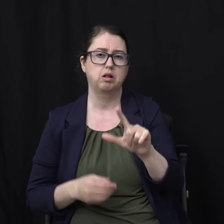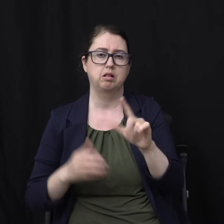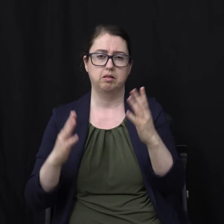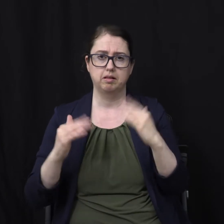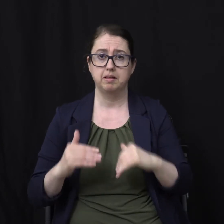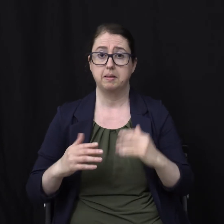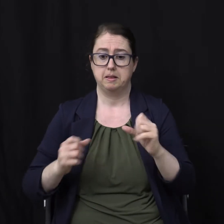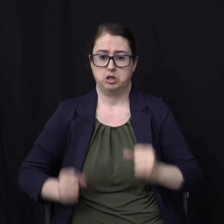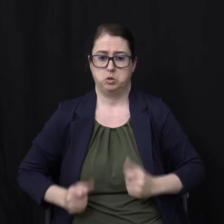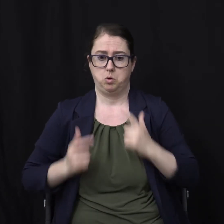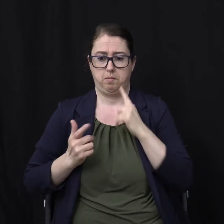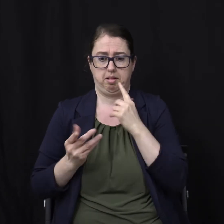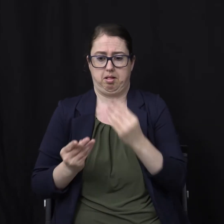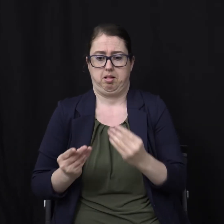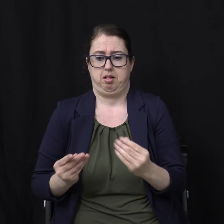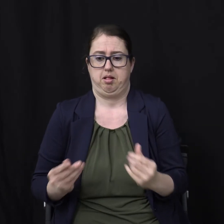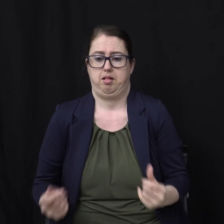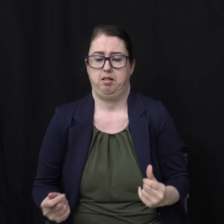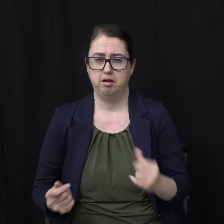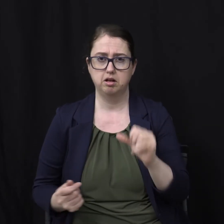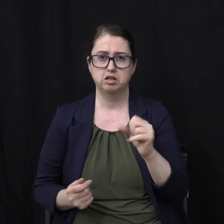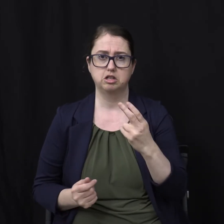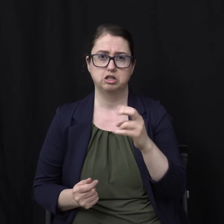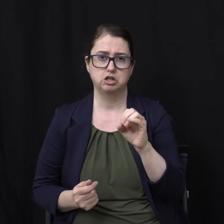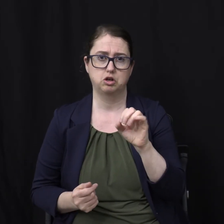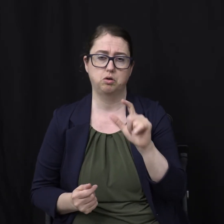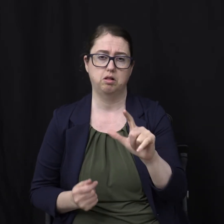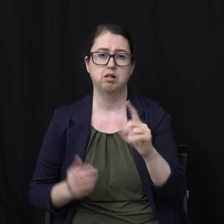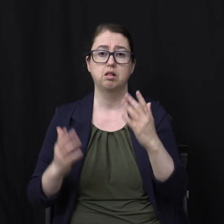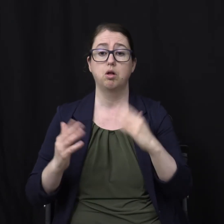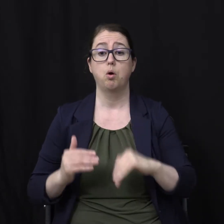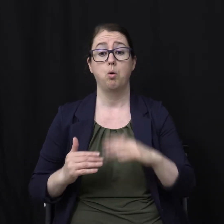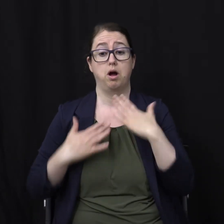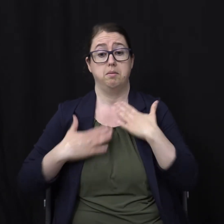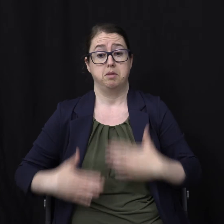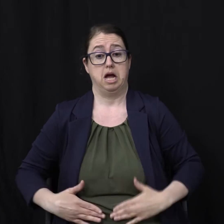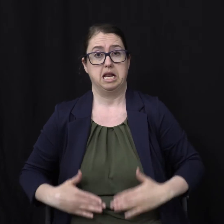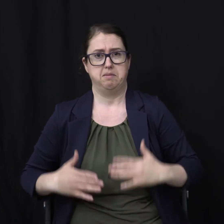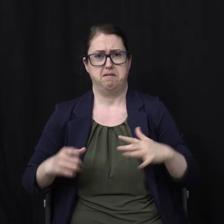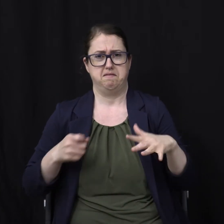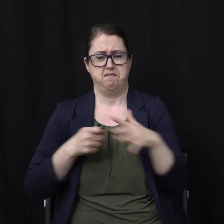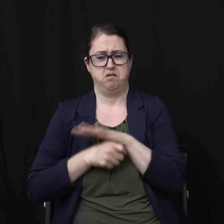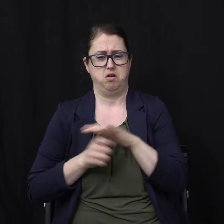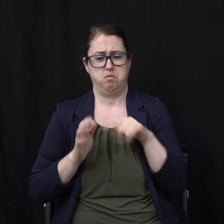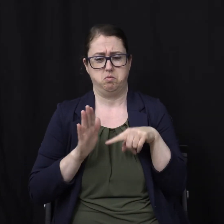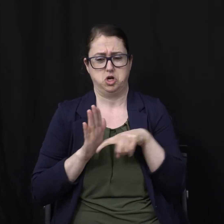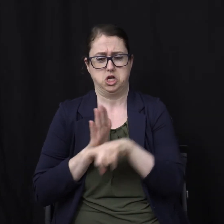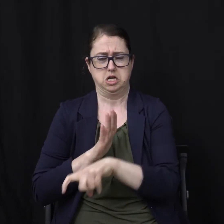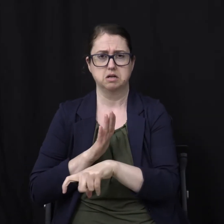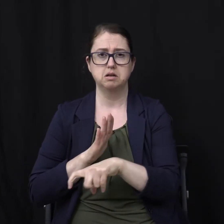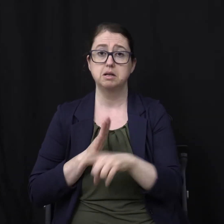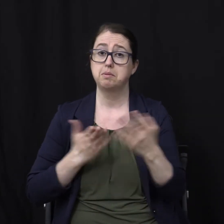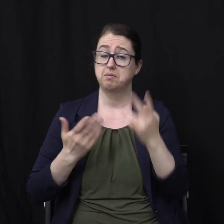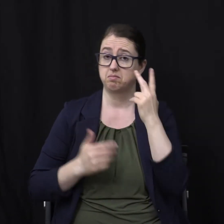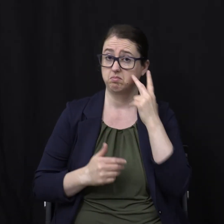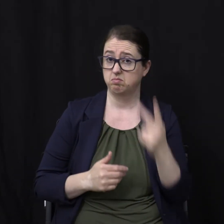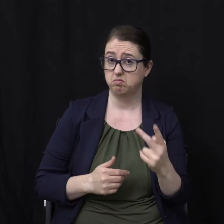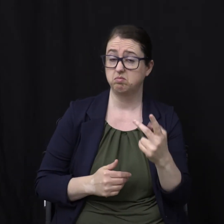are laid down And covered by worms You've probably driven by a place Where this has occurred In a graveyard In a